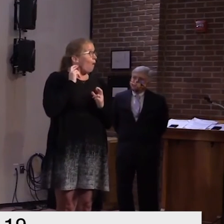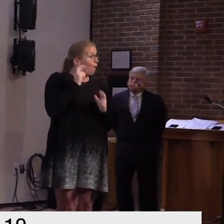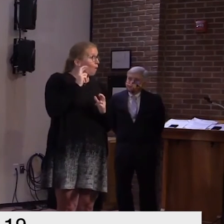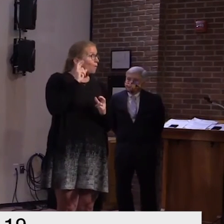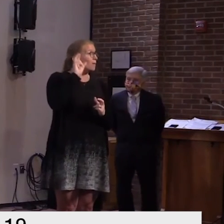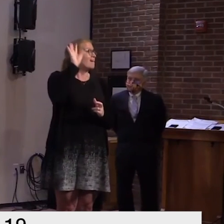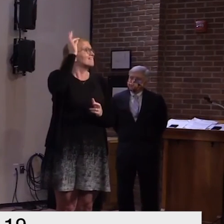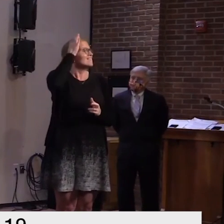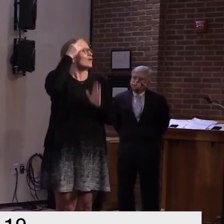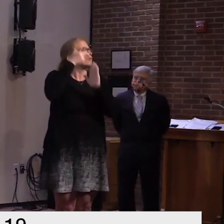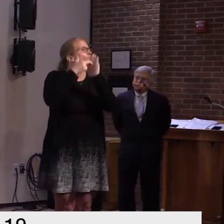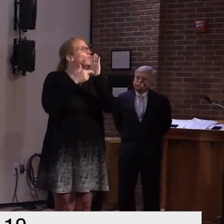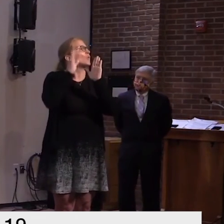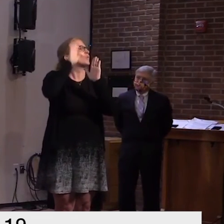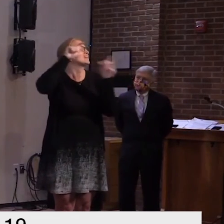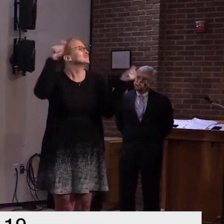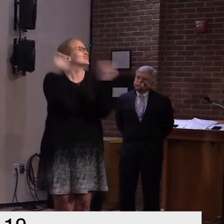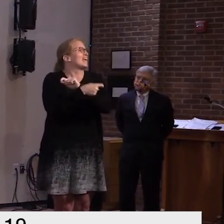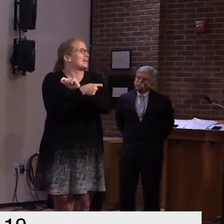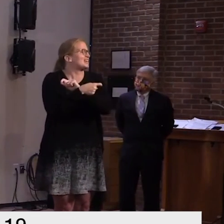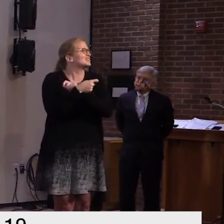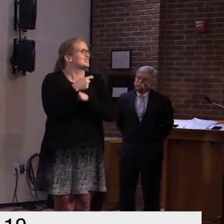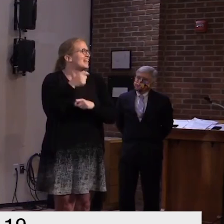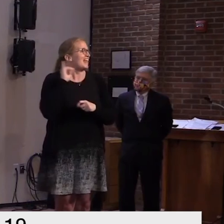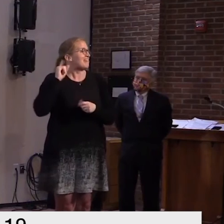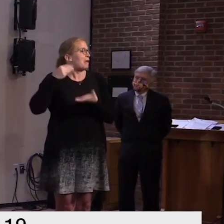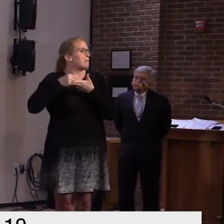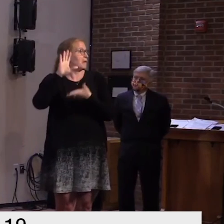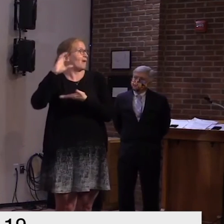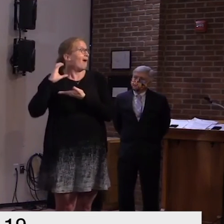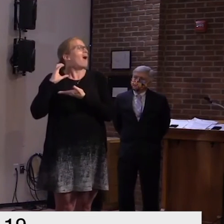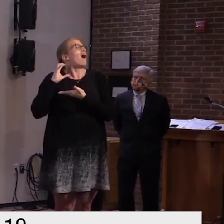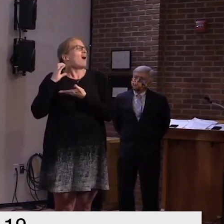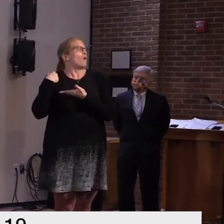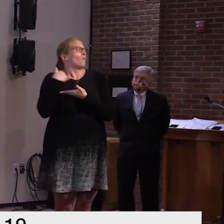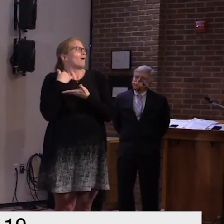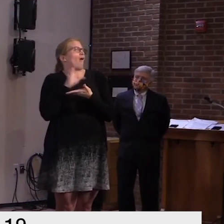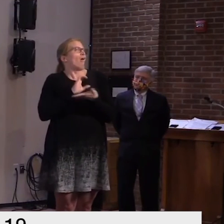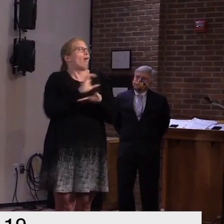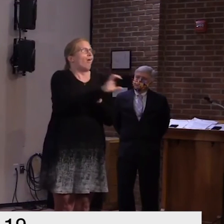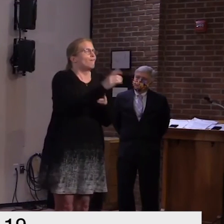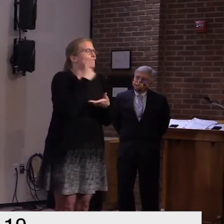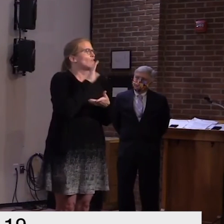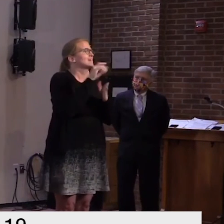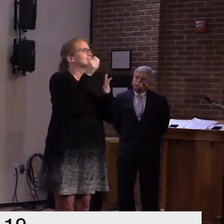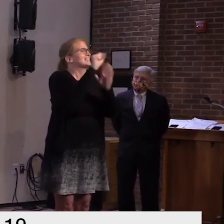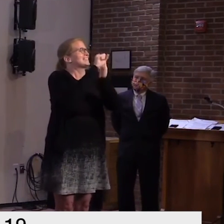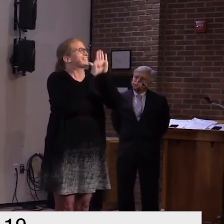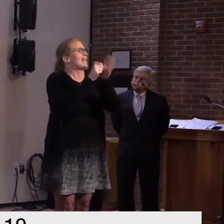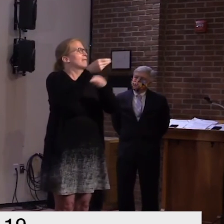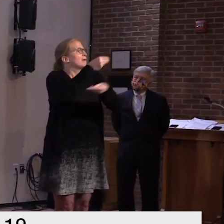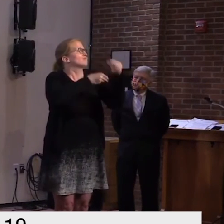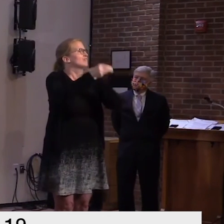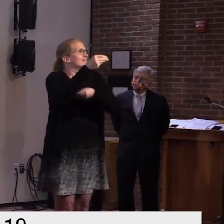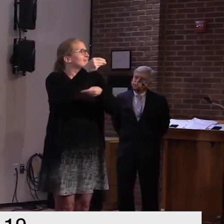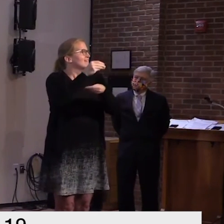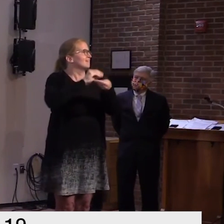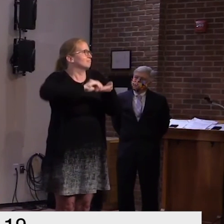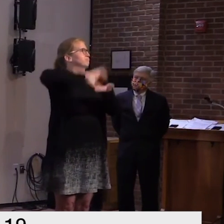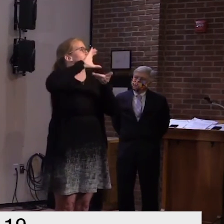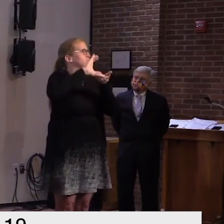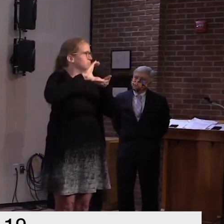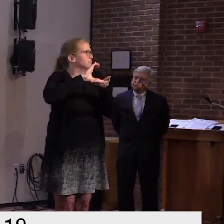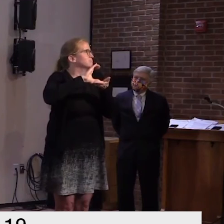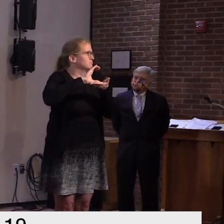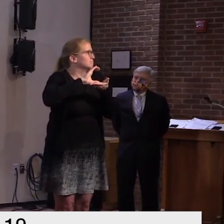our budget deficits which i think is short-sighted as i stated before i just believe fundamentally we need to fix